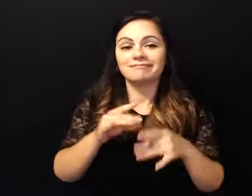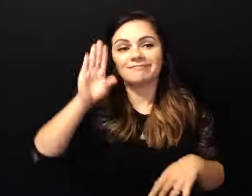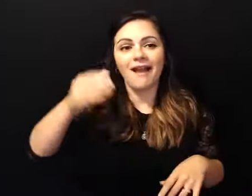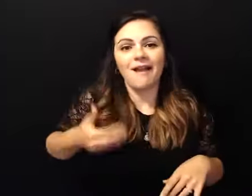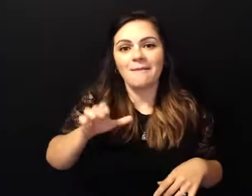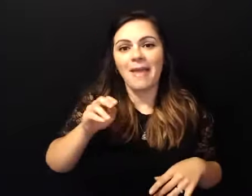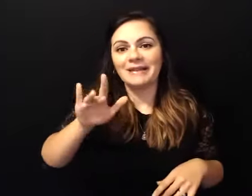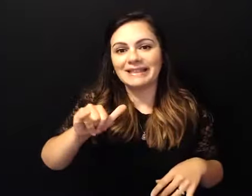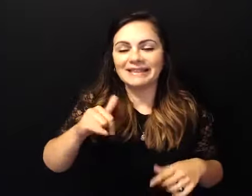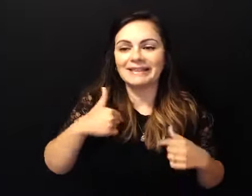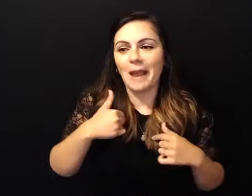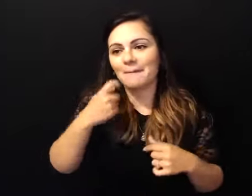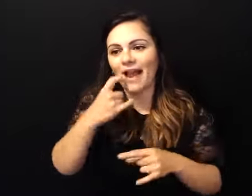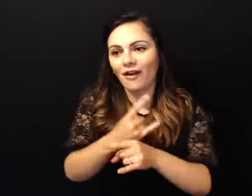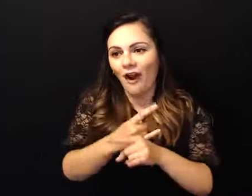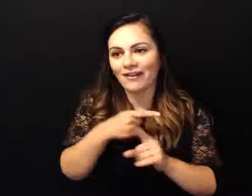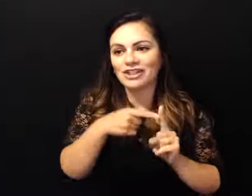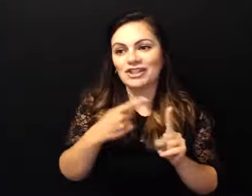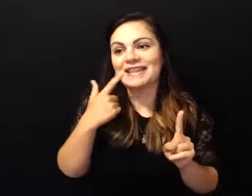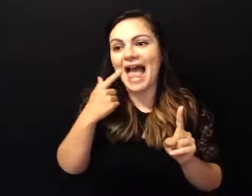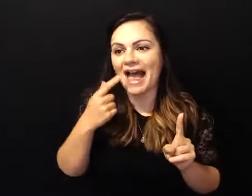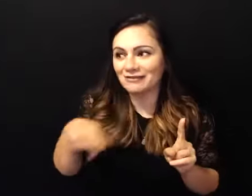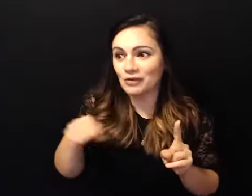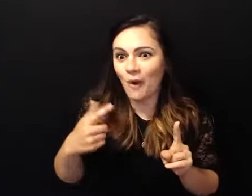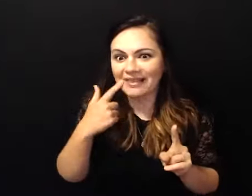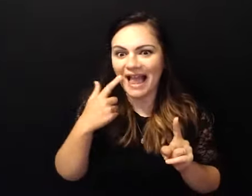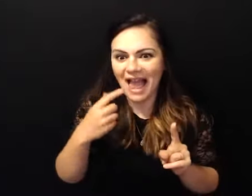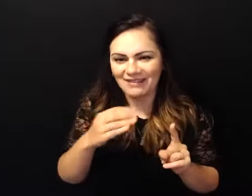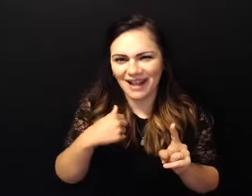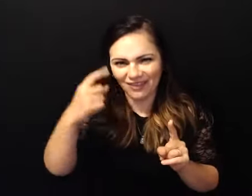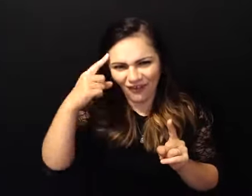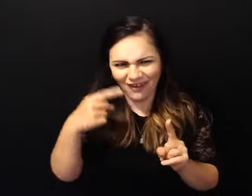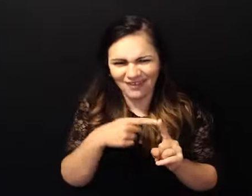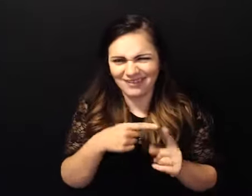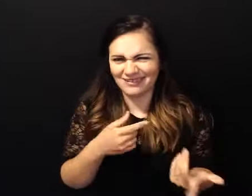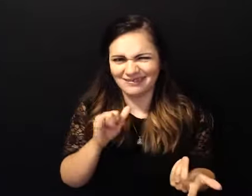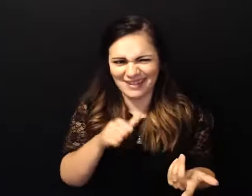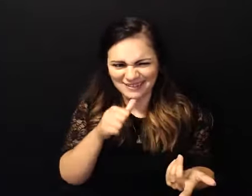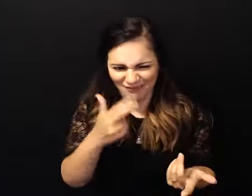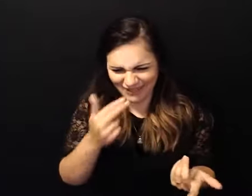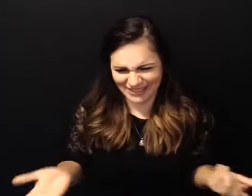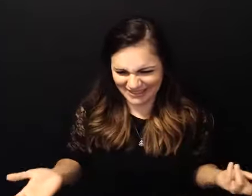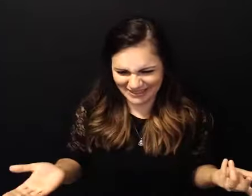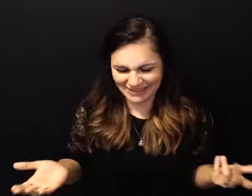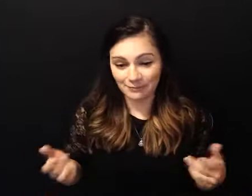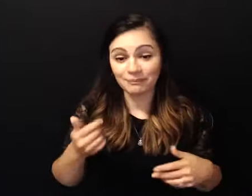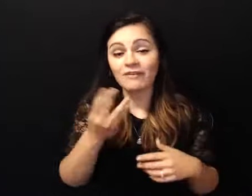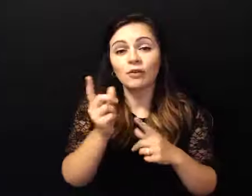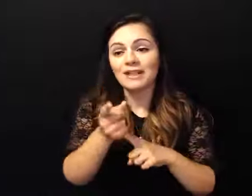and you all laughed and i thought well that's not funny you know and a few minutes later she'd say something and